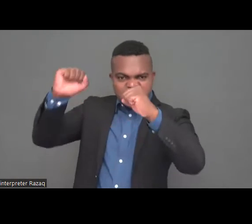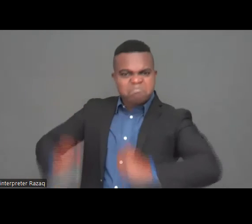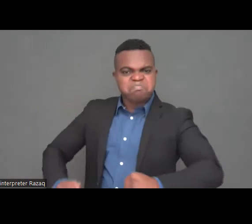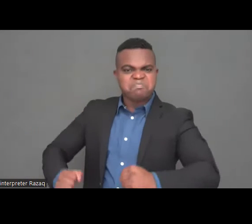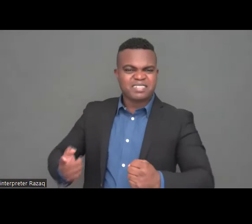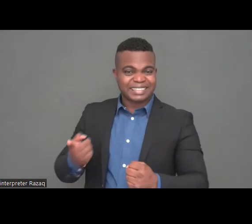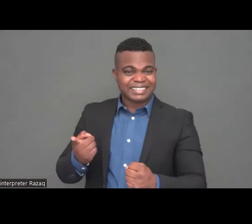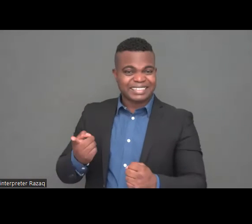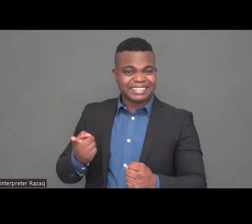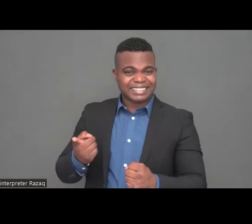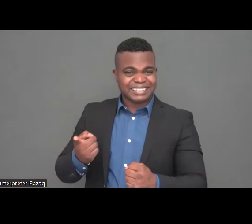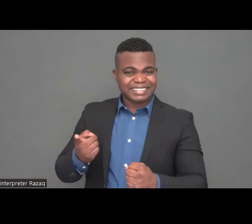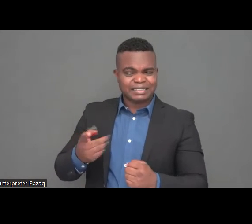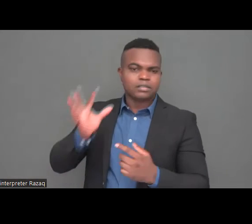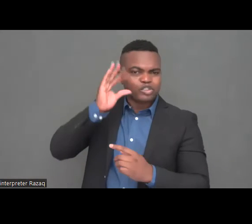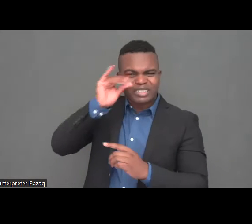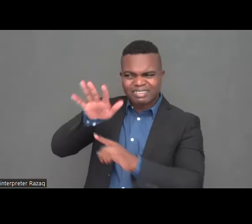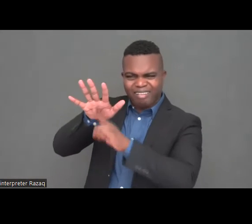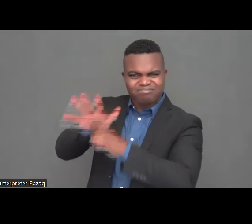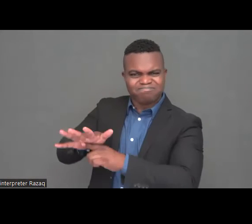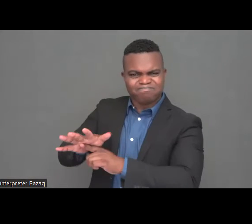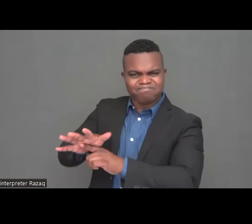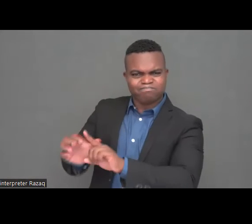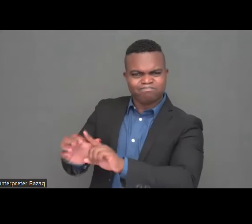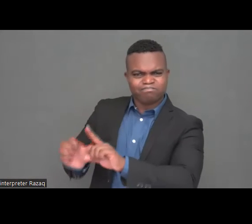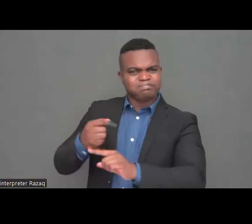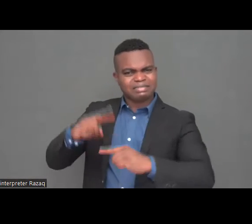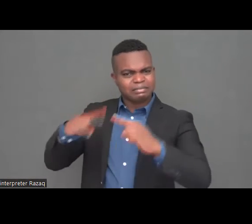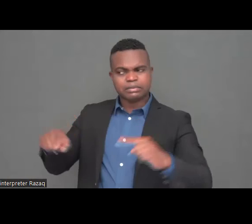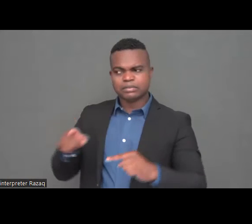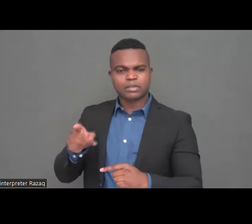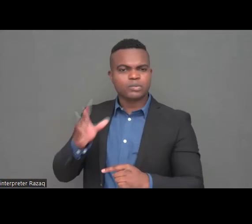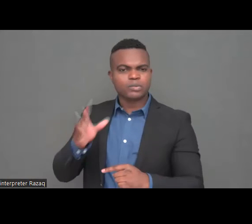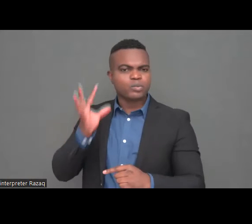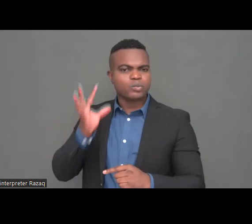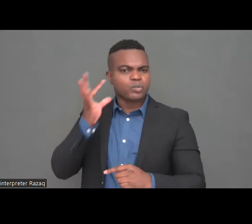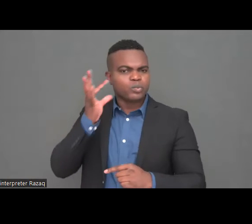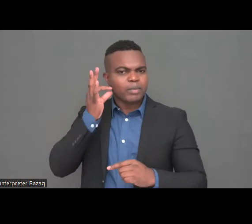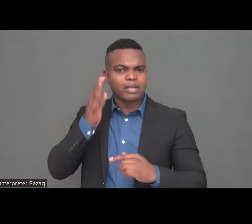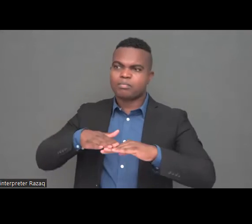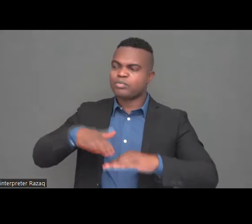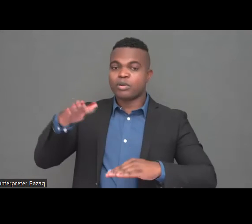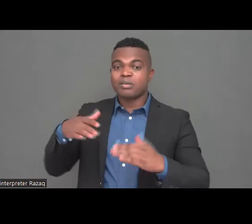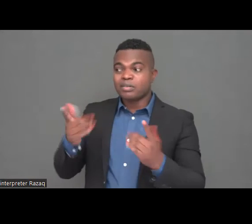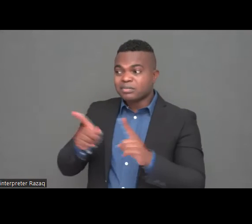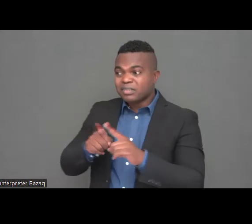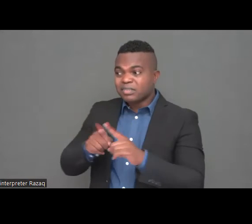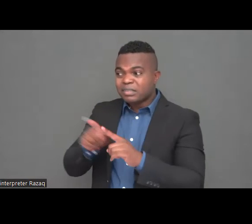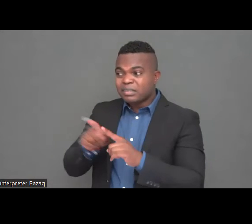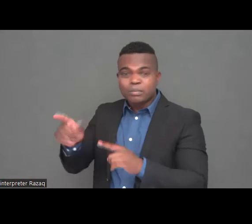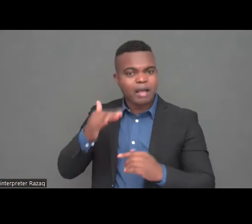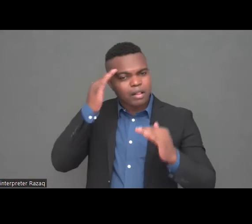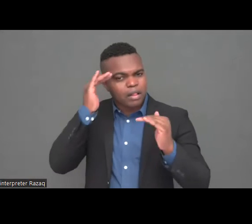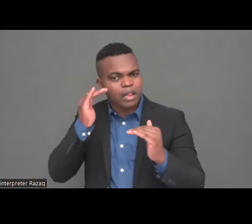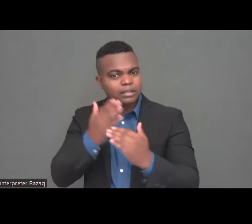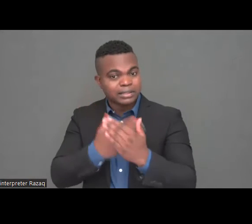disabilities and psychosocial disabilities. There UGISF estimates that at least